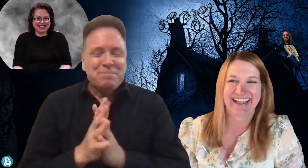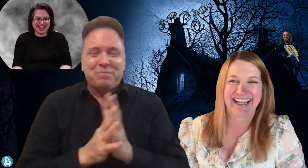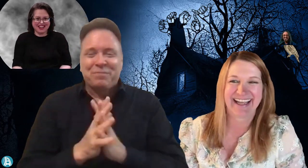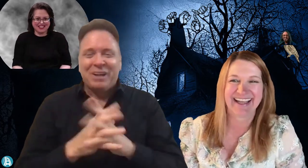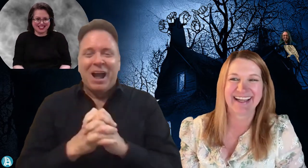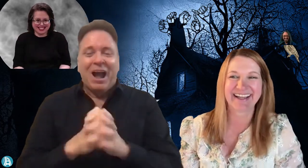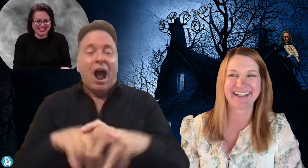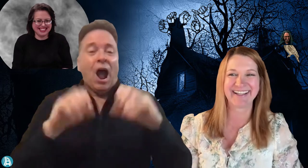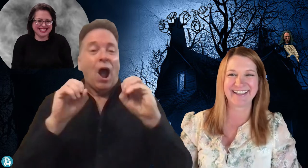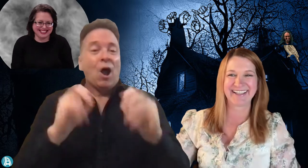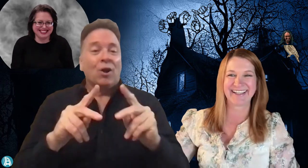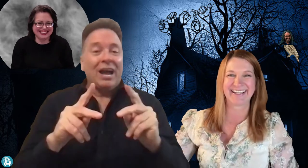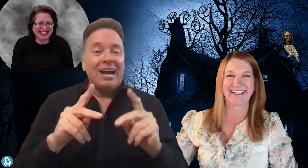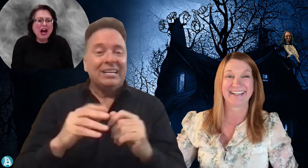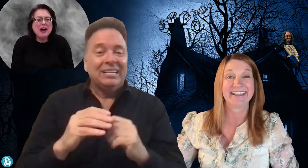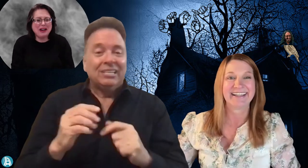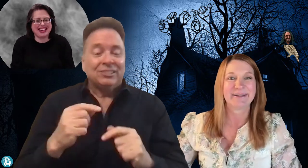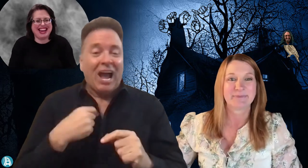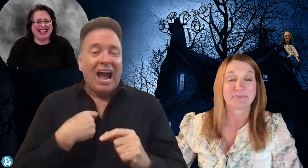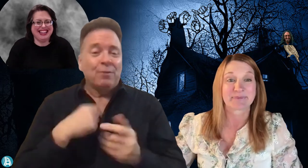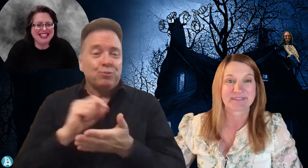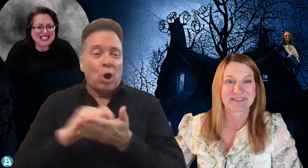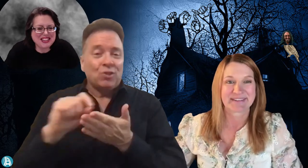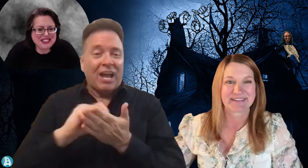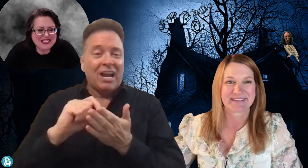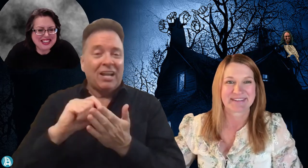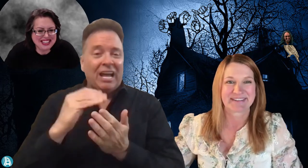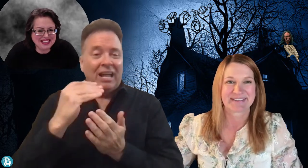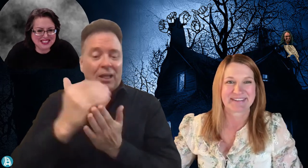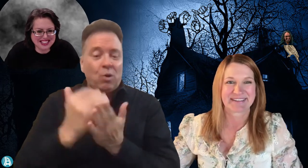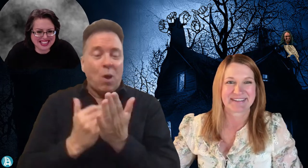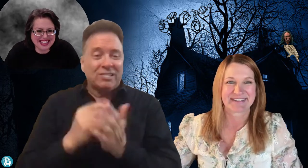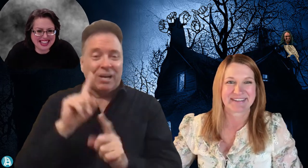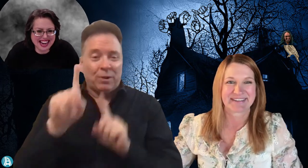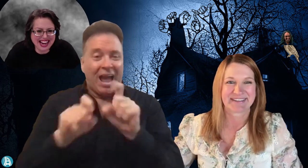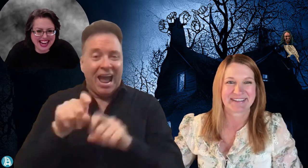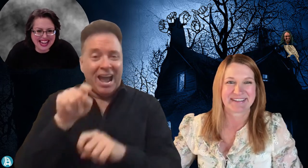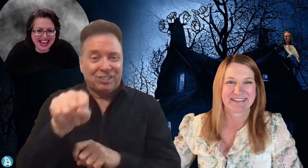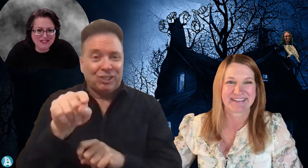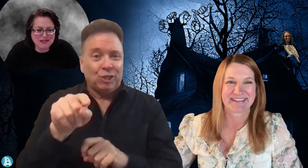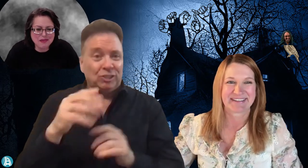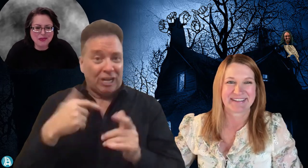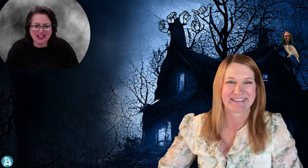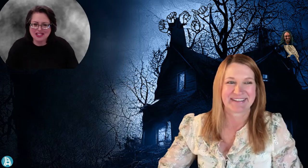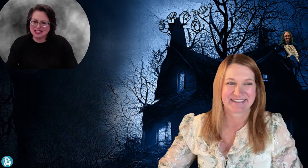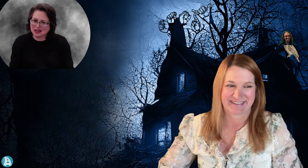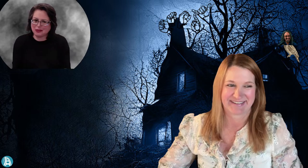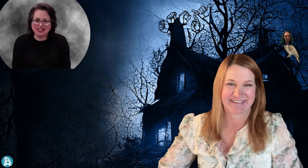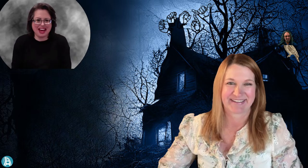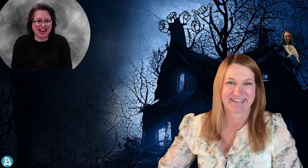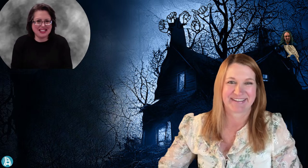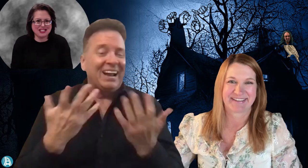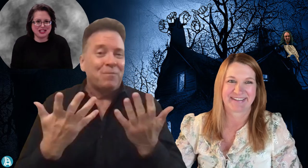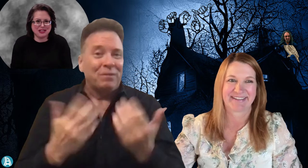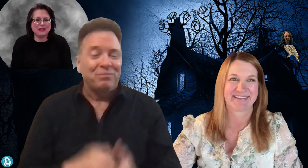scary. Okay. So, Hillary, I have some questions I want to ask you.